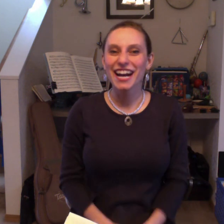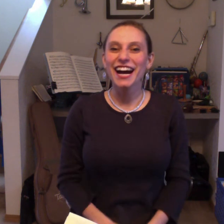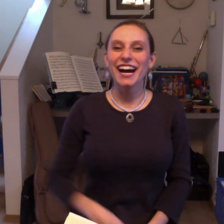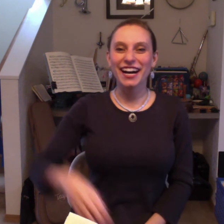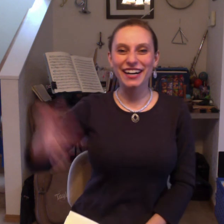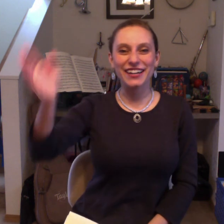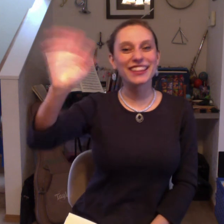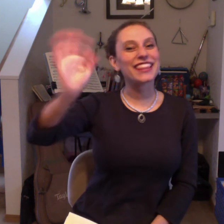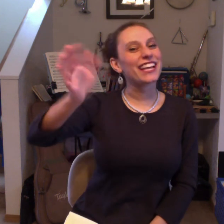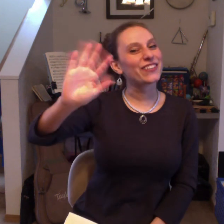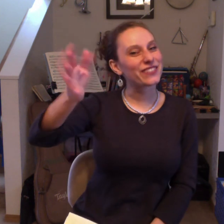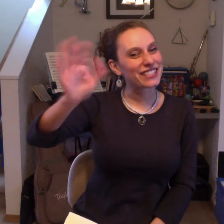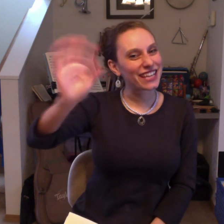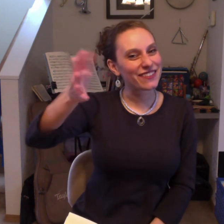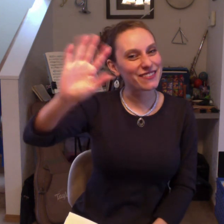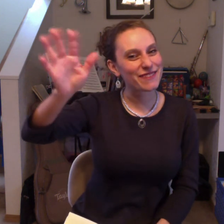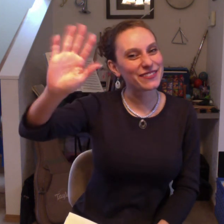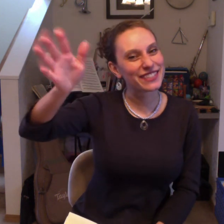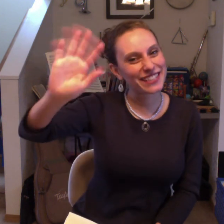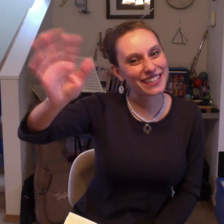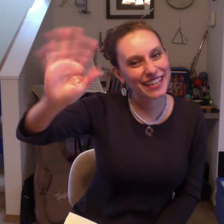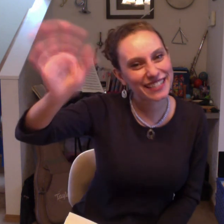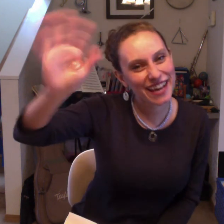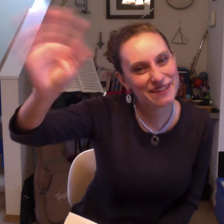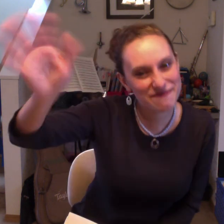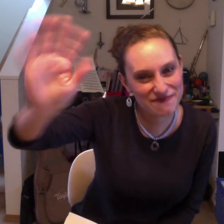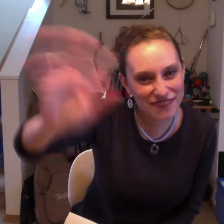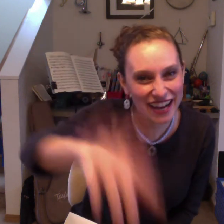Oh, thank you for singing with me. We'll see you next time. Bye. Bye.